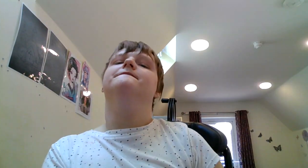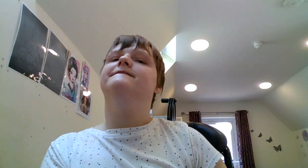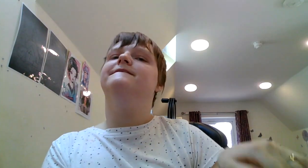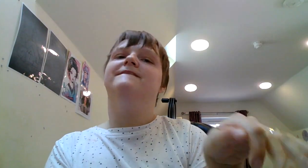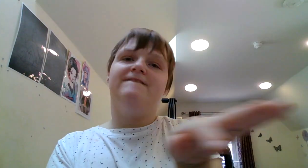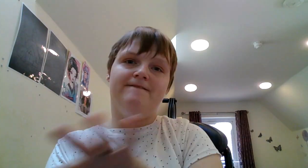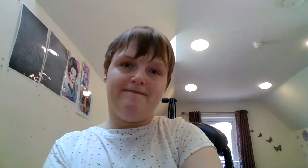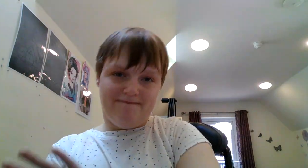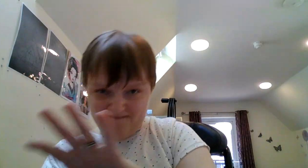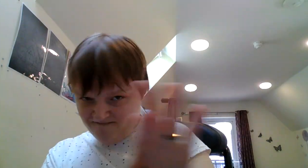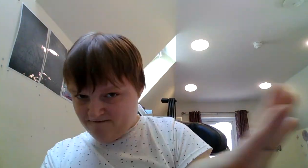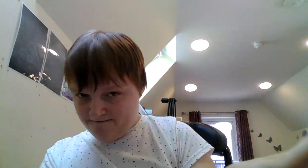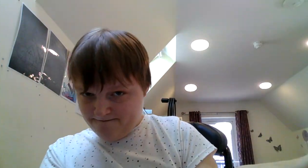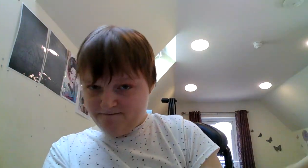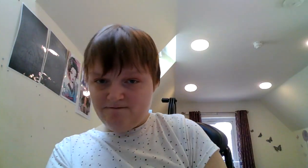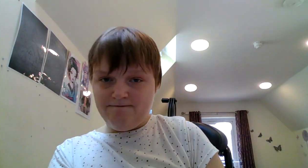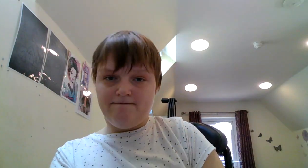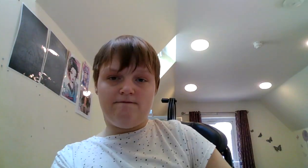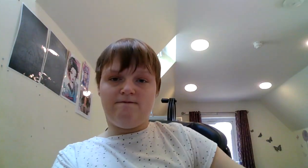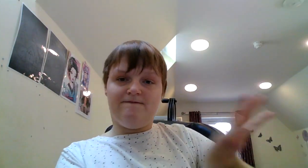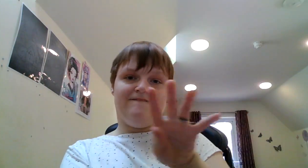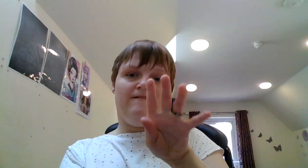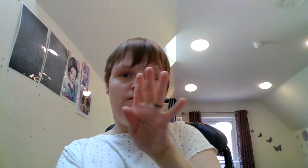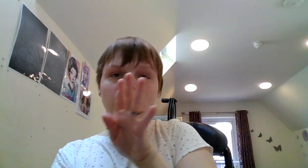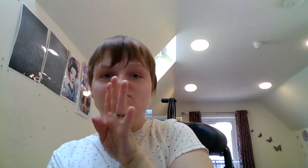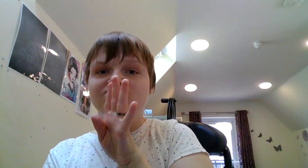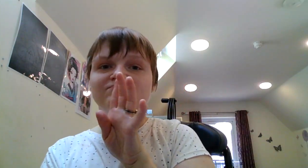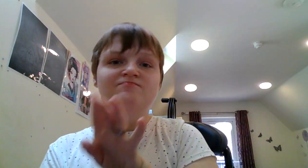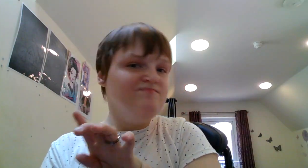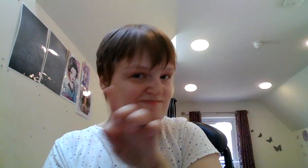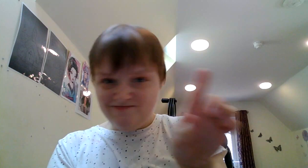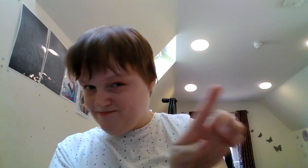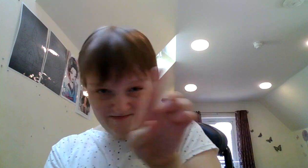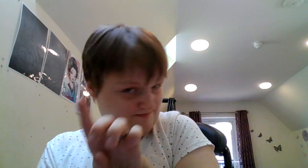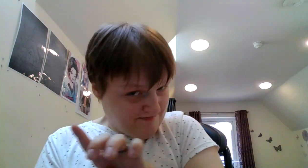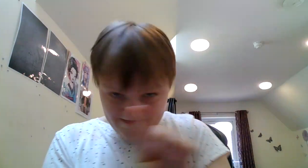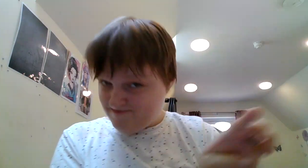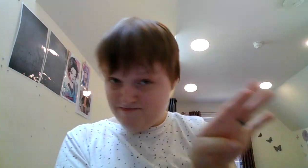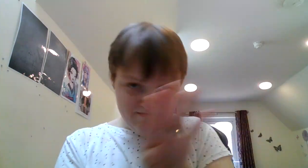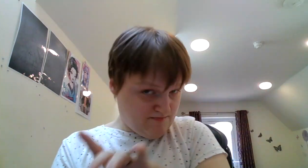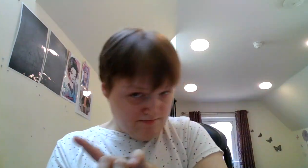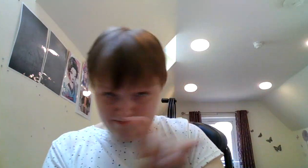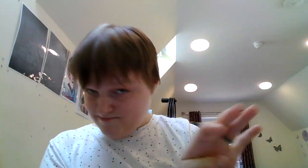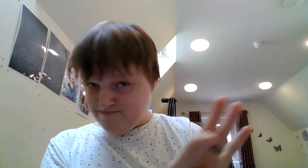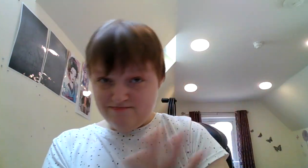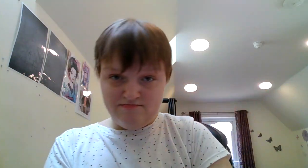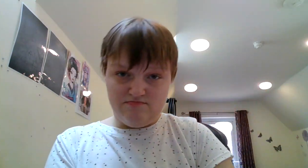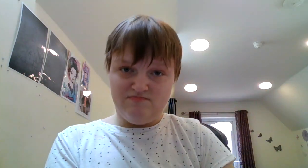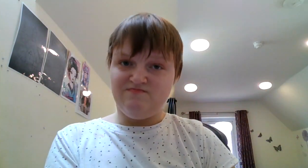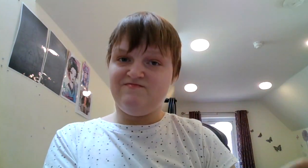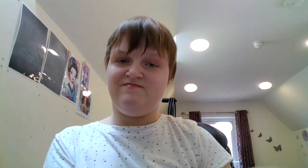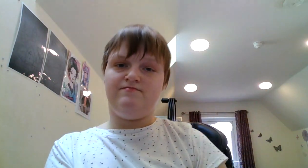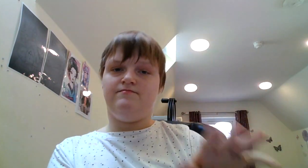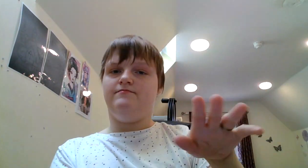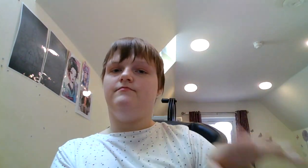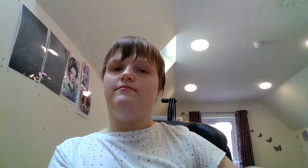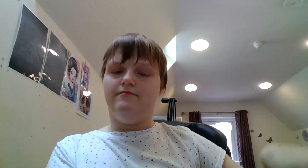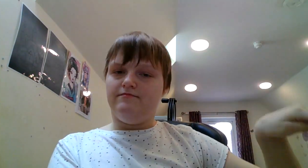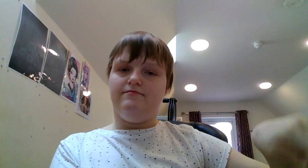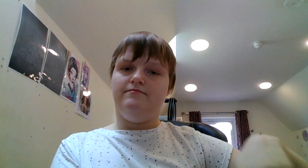we lack. Silence is the last thing the world will ever hear from me. My effort in the whole